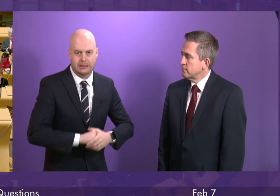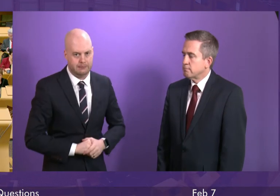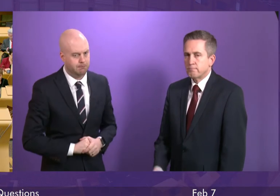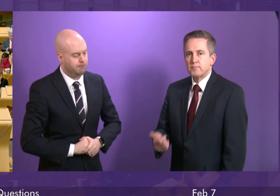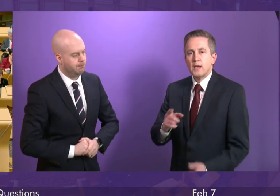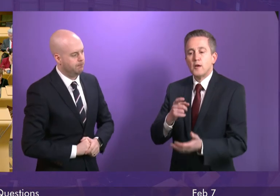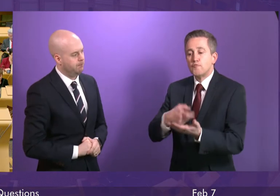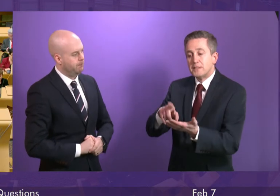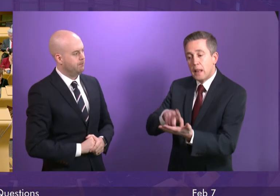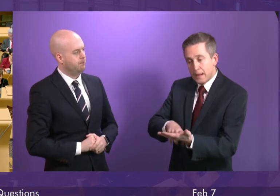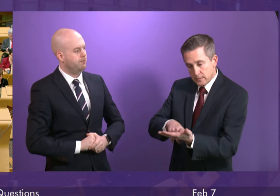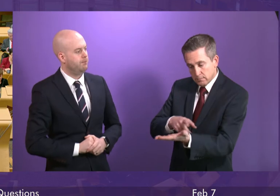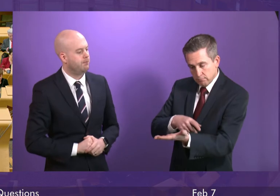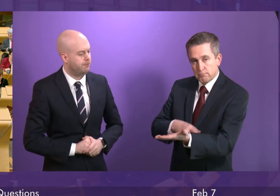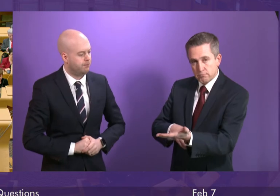Richard Leonard.